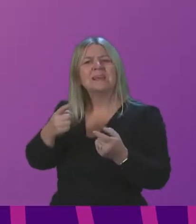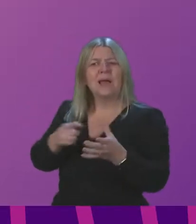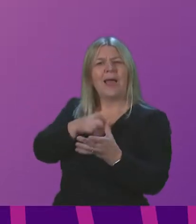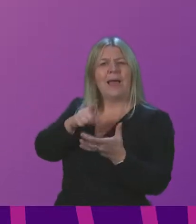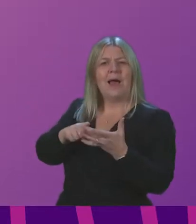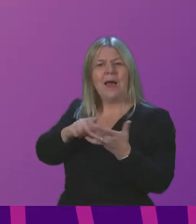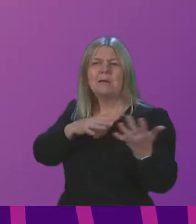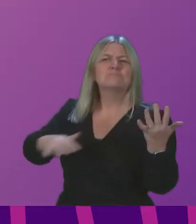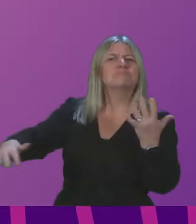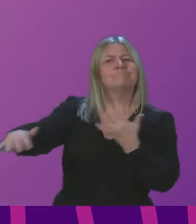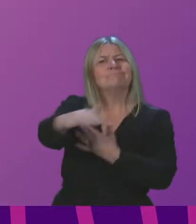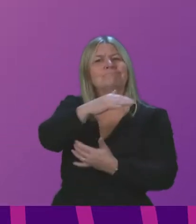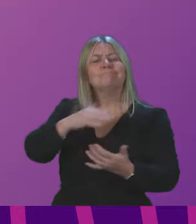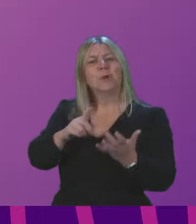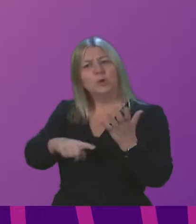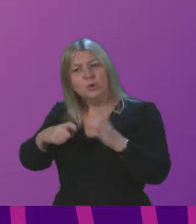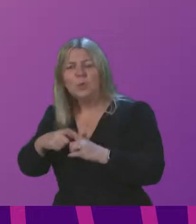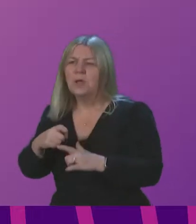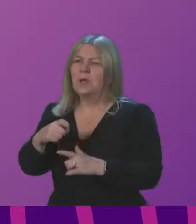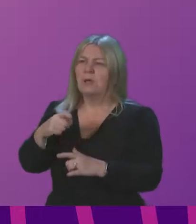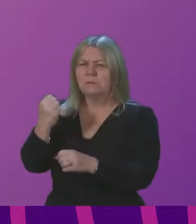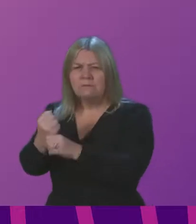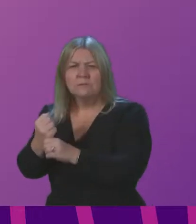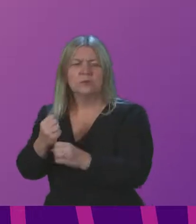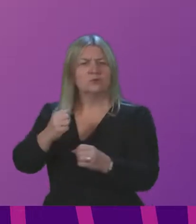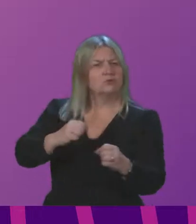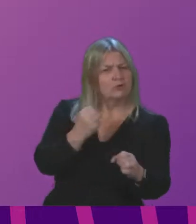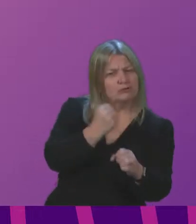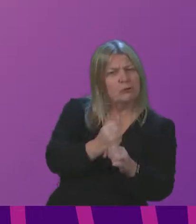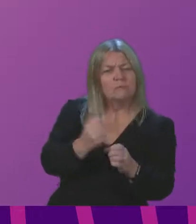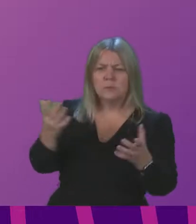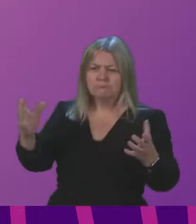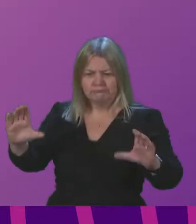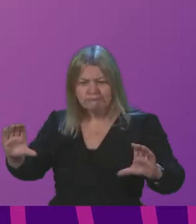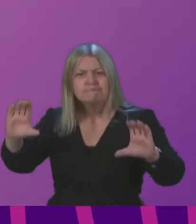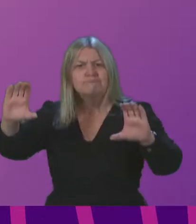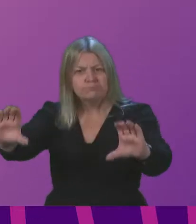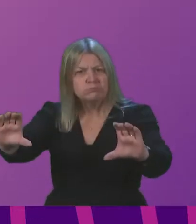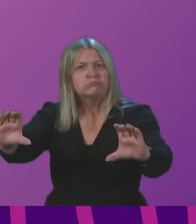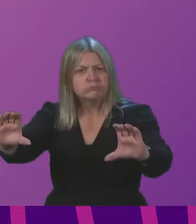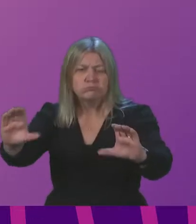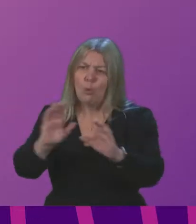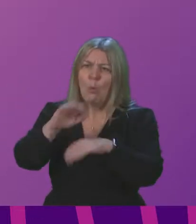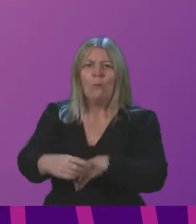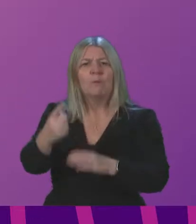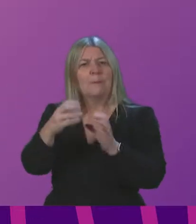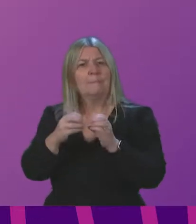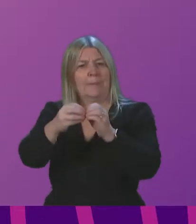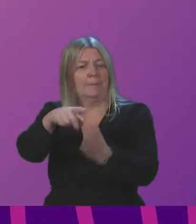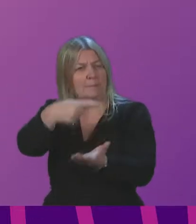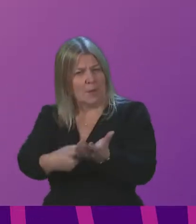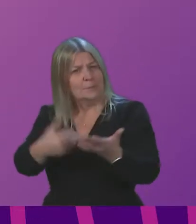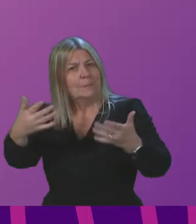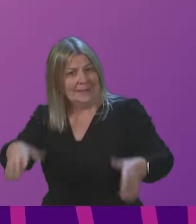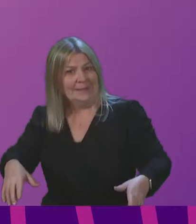thriving, though UK and Scottish government programmes are funding with major donors over a billion pounds, and that's